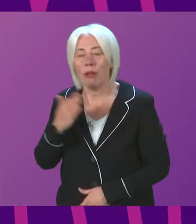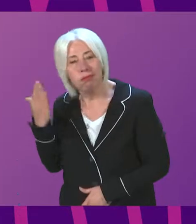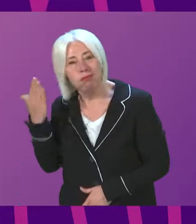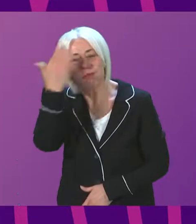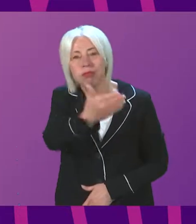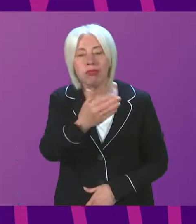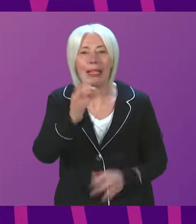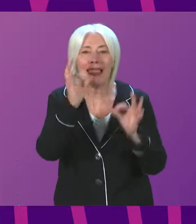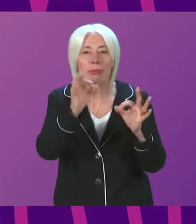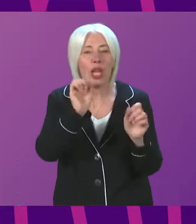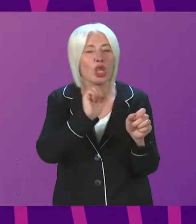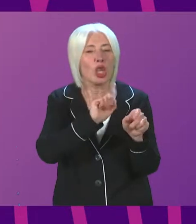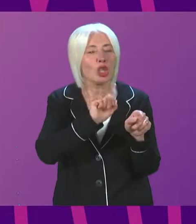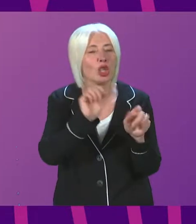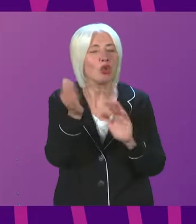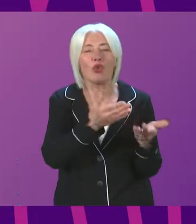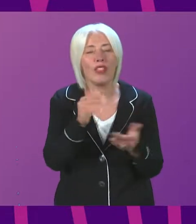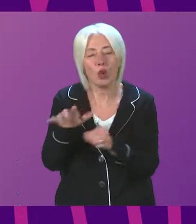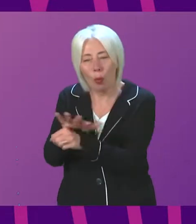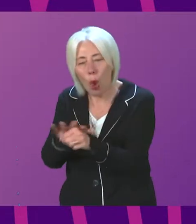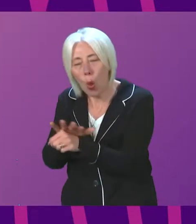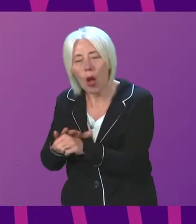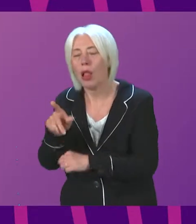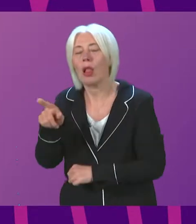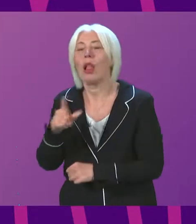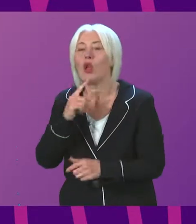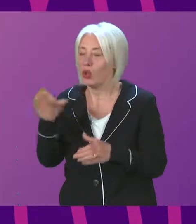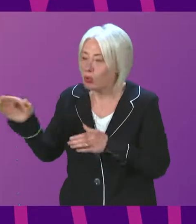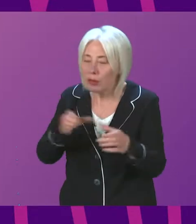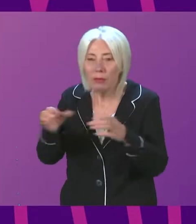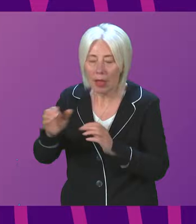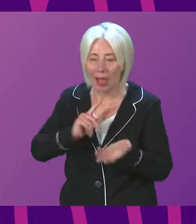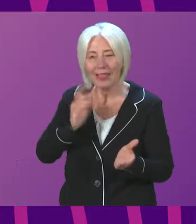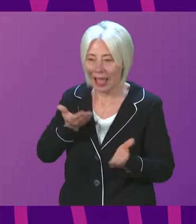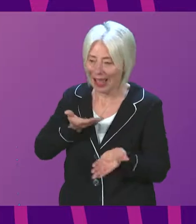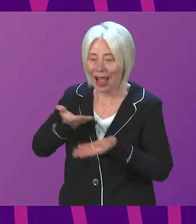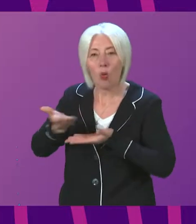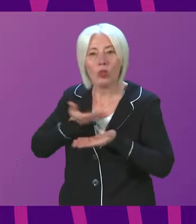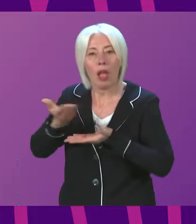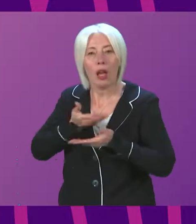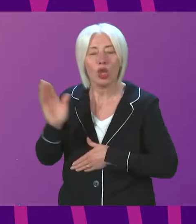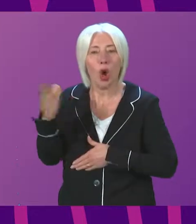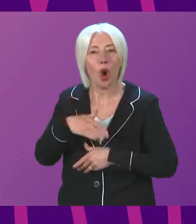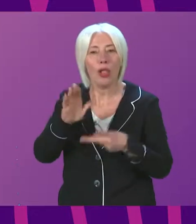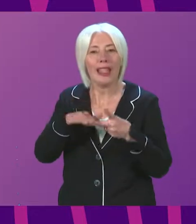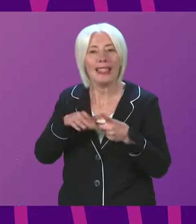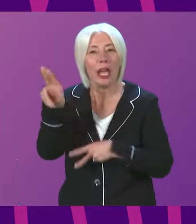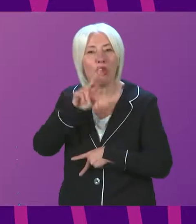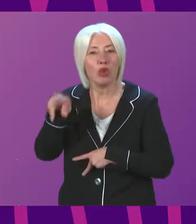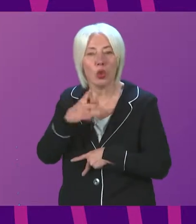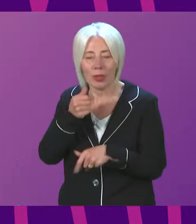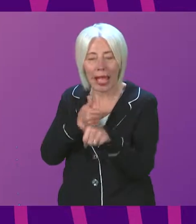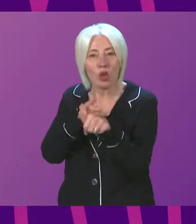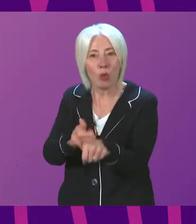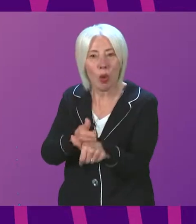services. So, for example, we have employed or supported the employment of counsellors in all secondary schools to support young people